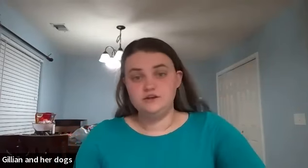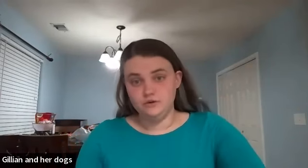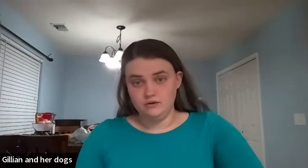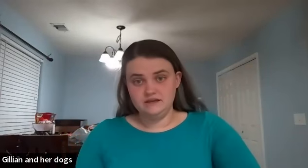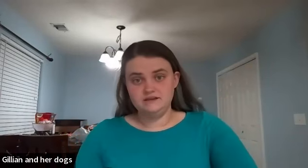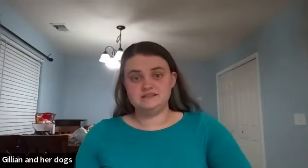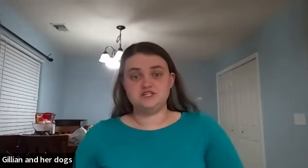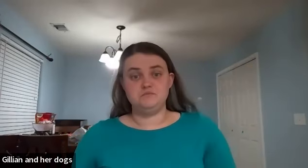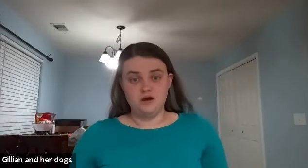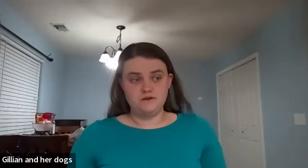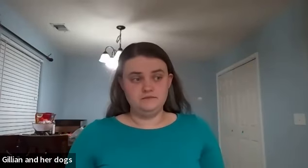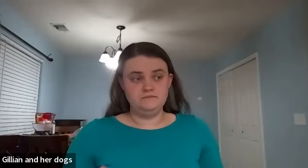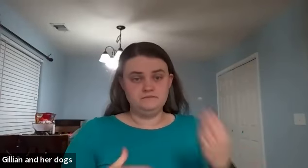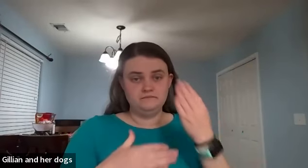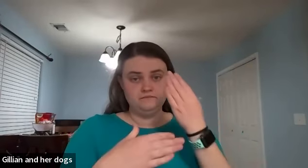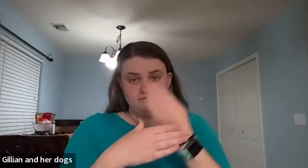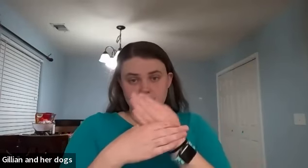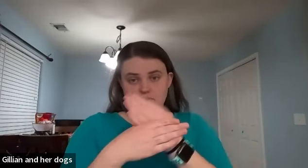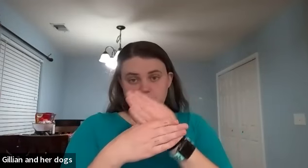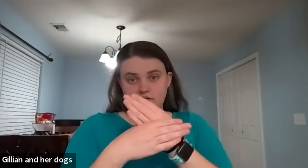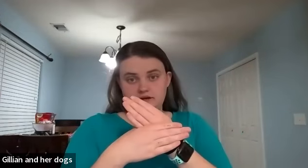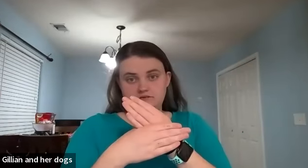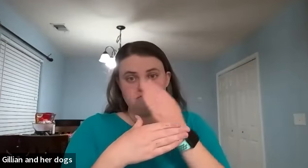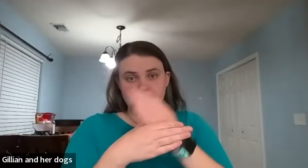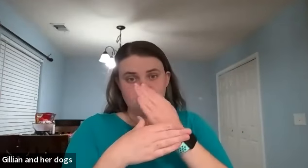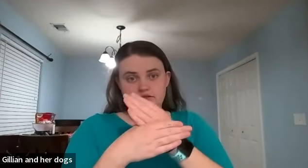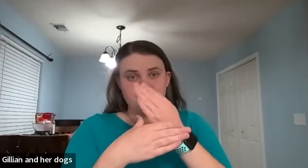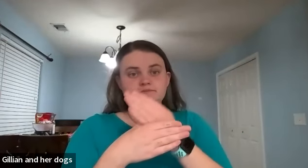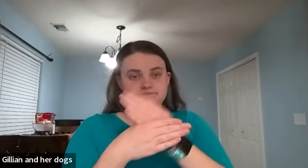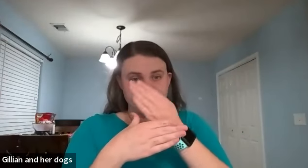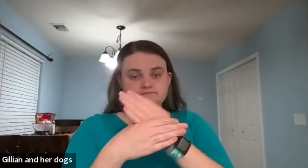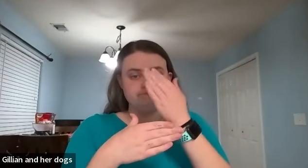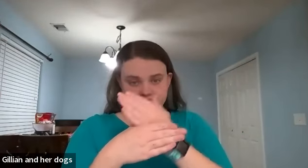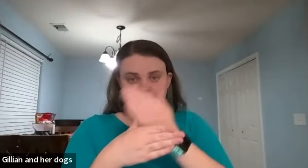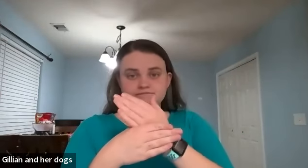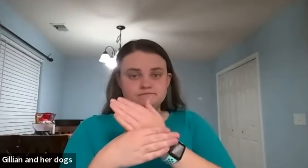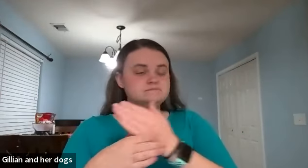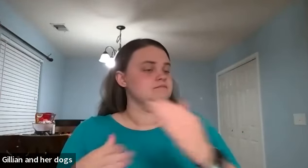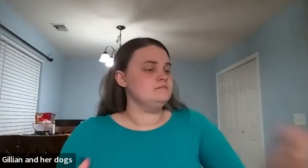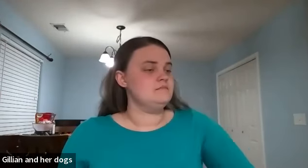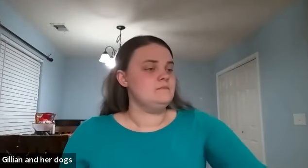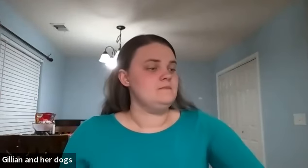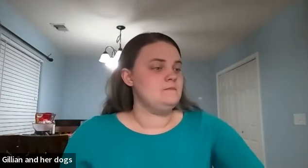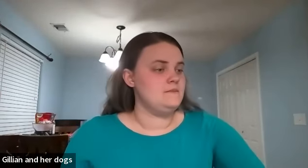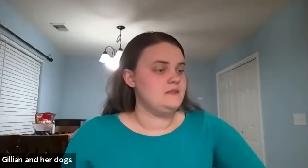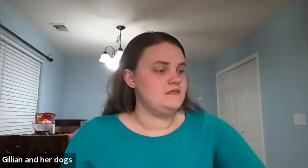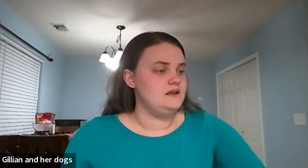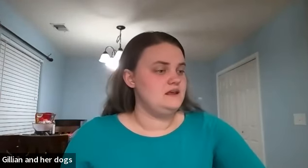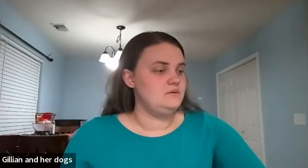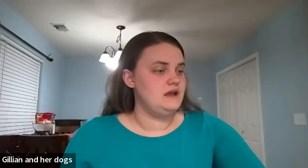annoy slash bother annoy bother mm-hmm then we